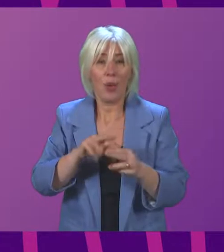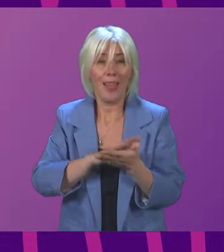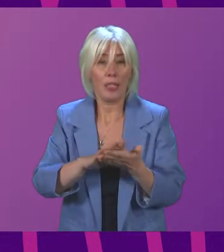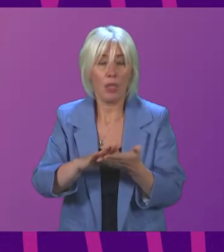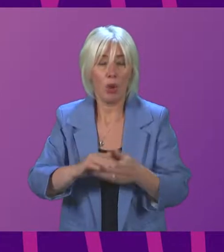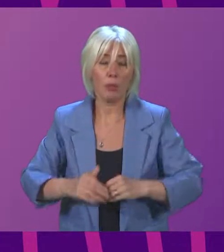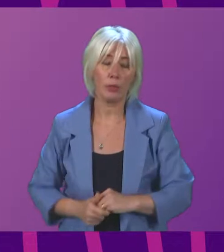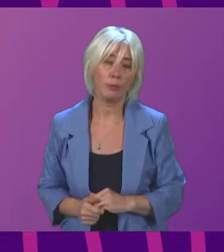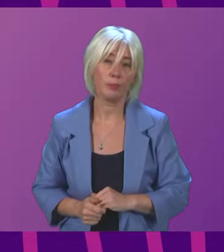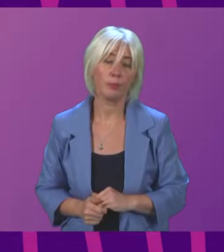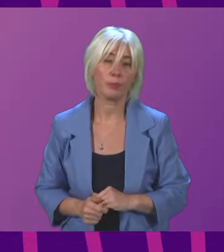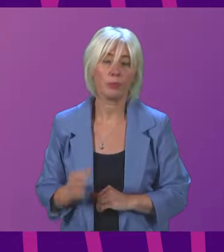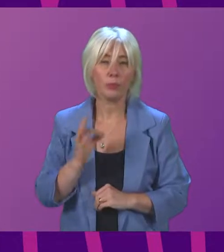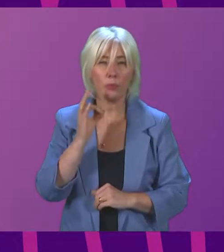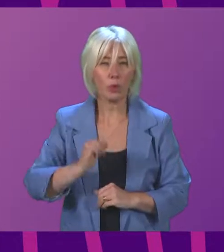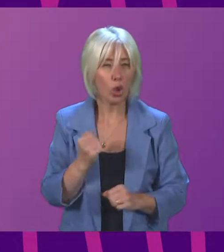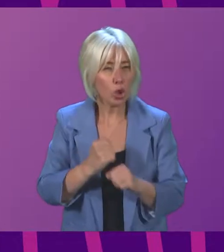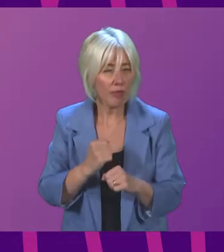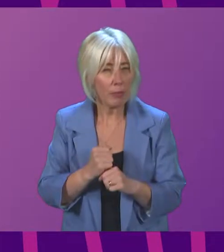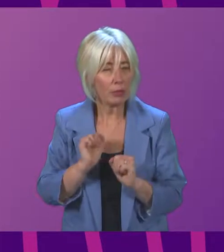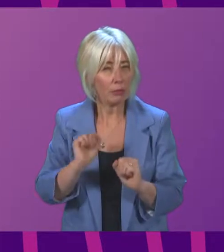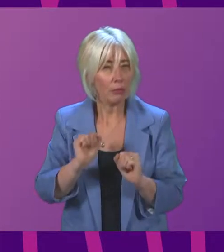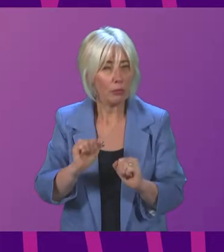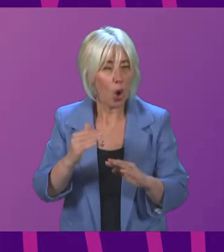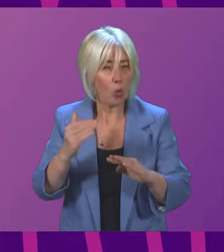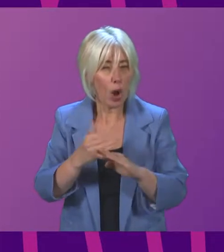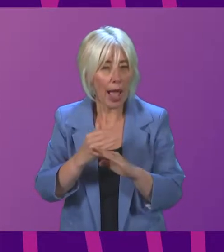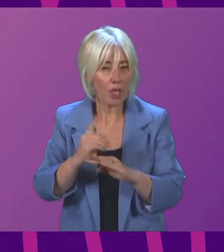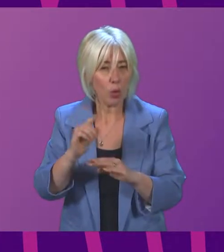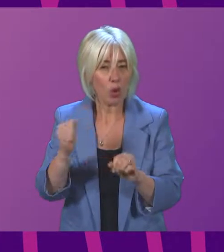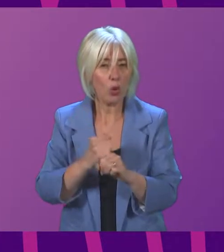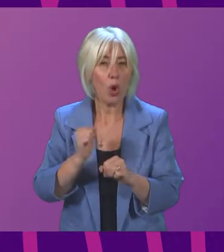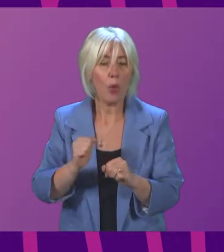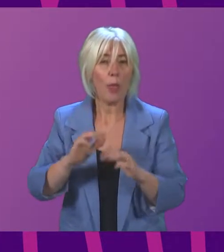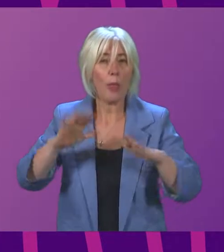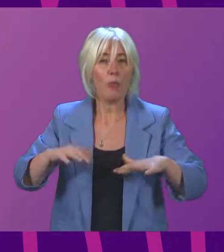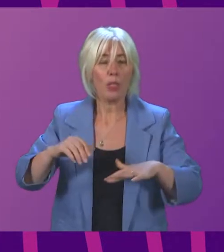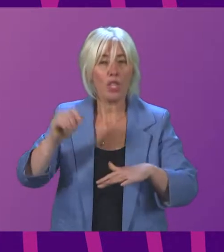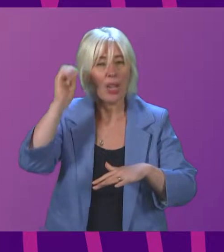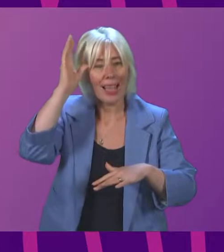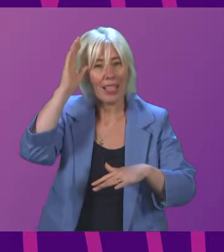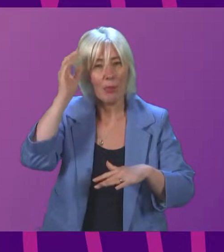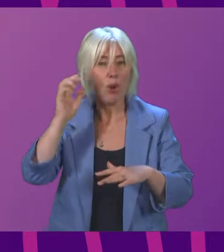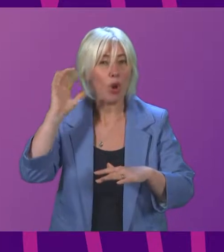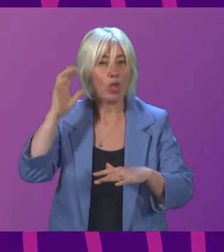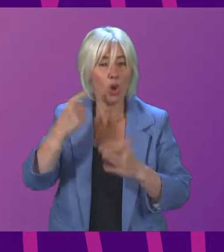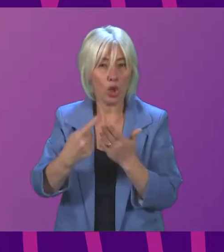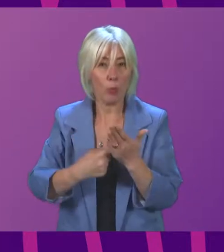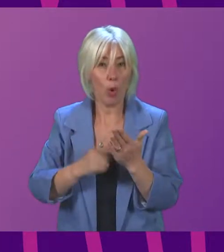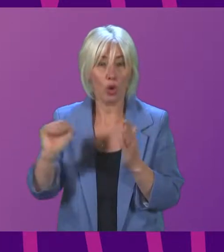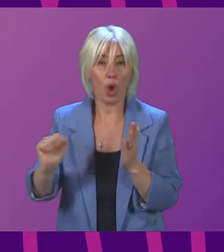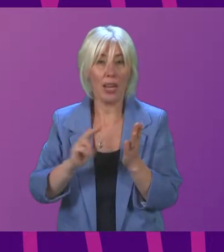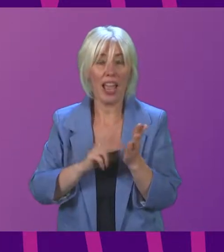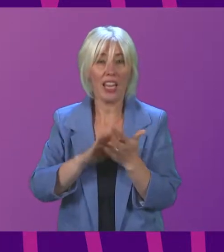To ask the Scottish Government what action it will take in response to the British Academy of Audiology report on NHS Lothian's